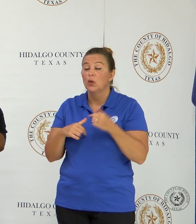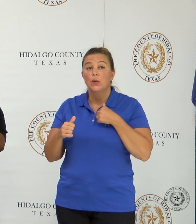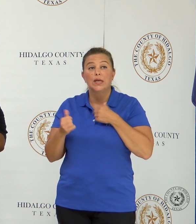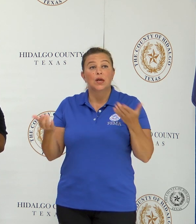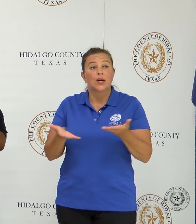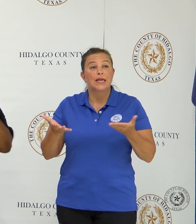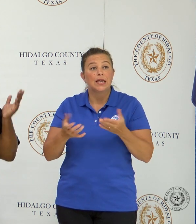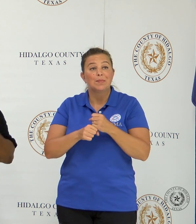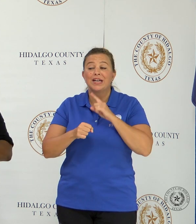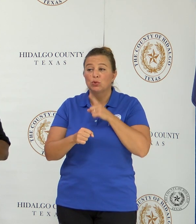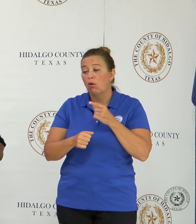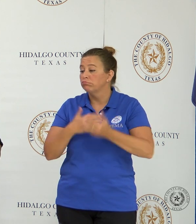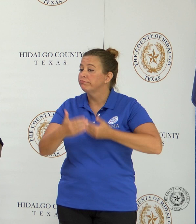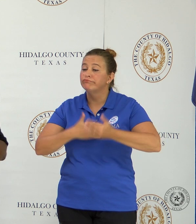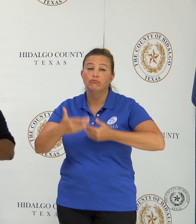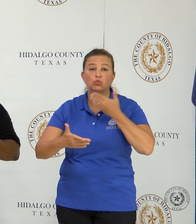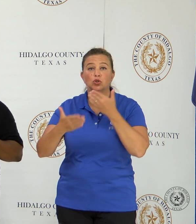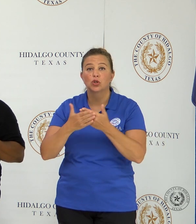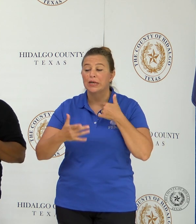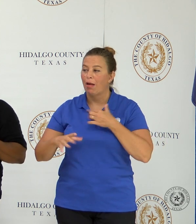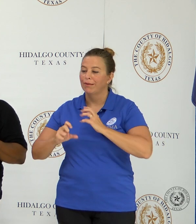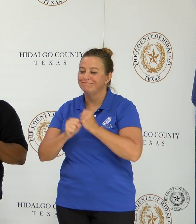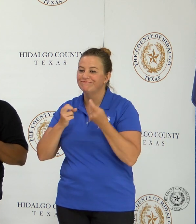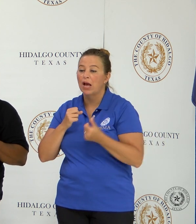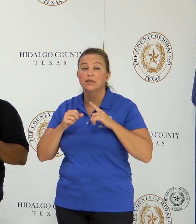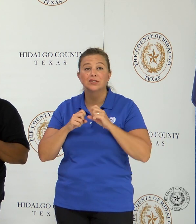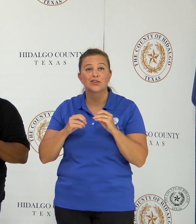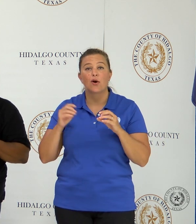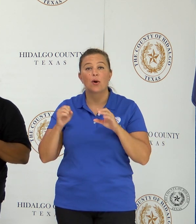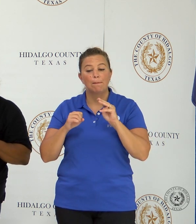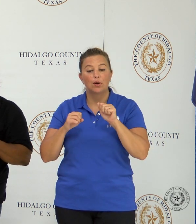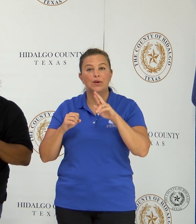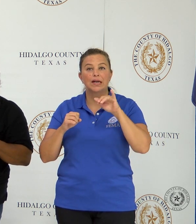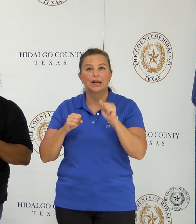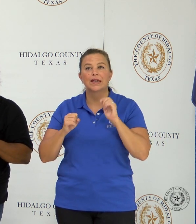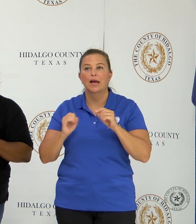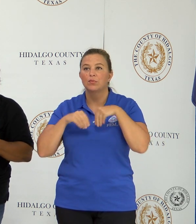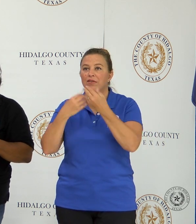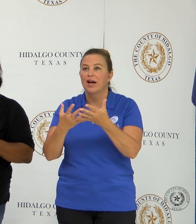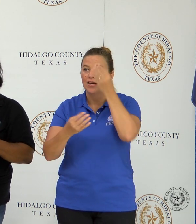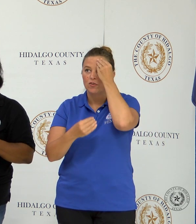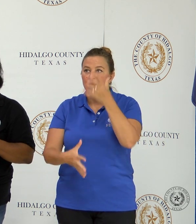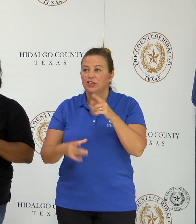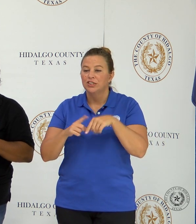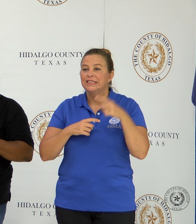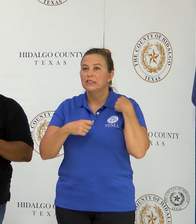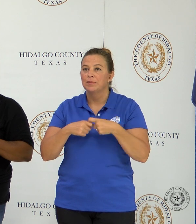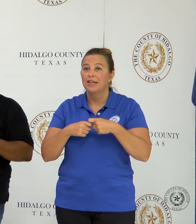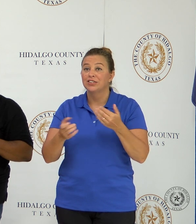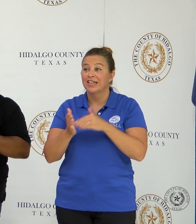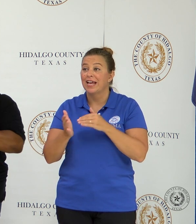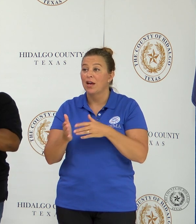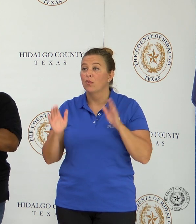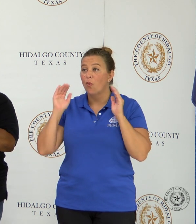here to make sure that this effort goes well. And I'm going to wrap this up so that Maria can provide you with some information in Spanish. And again, we hope